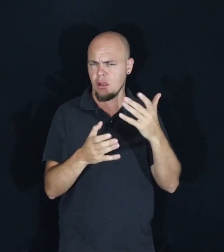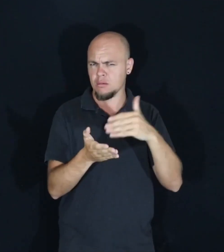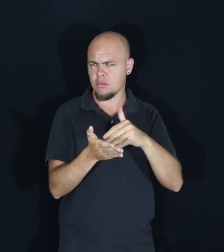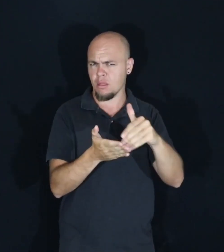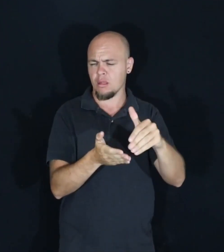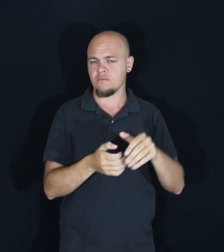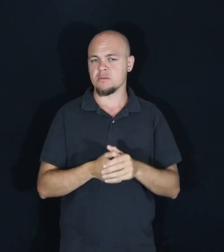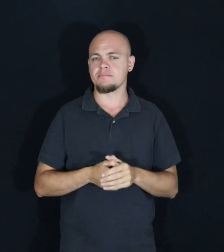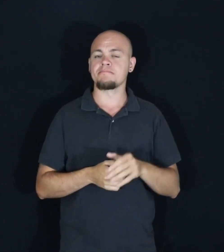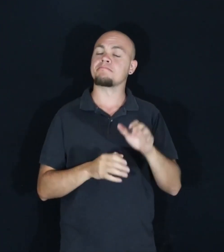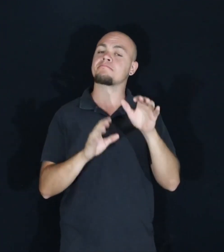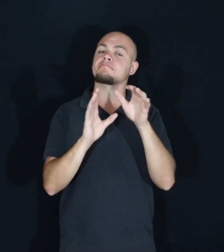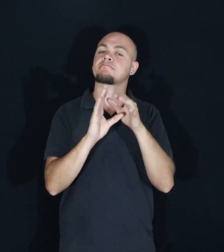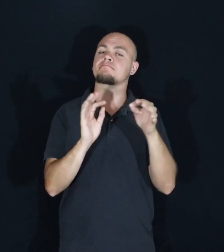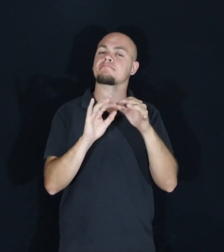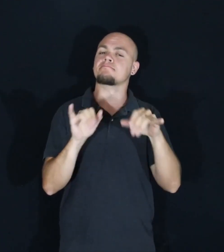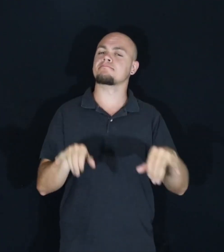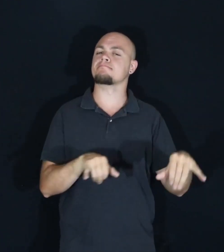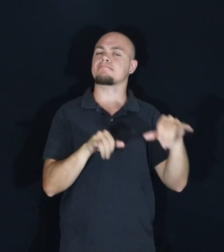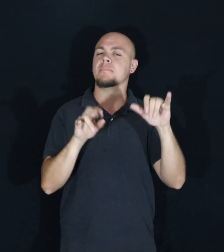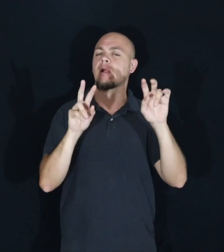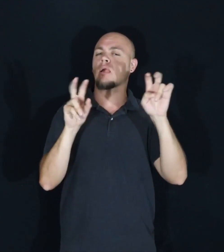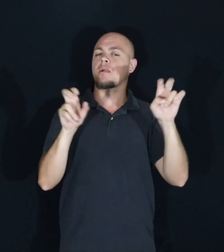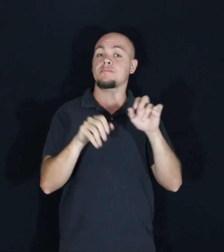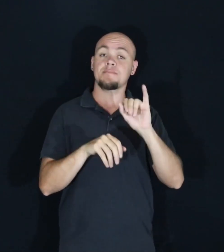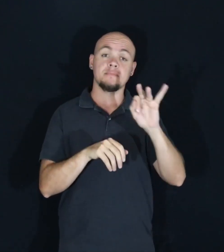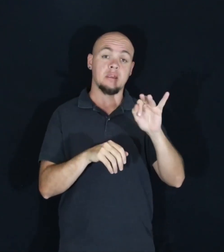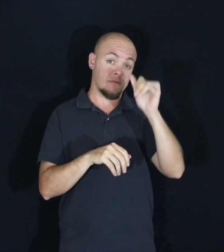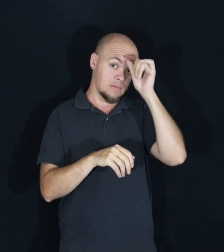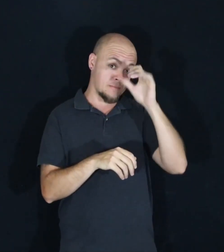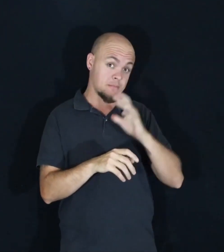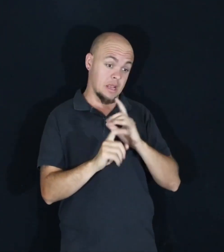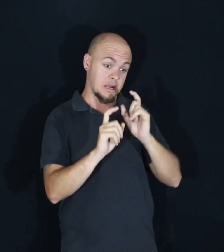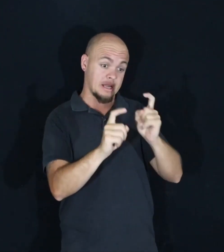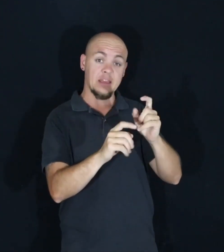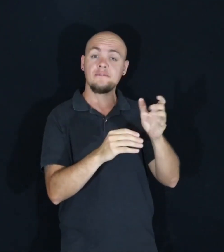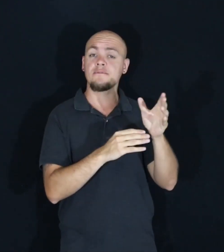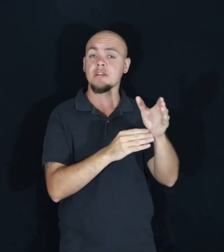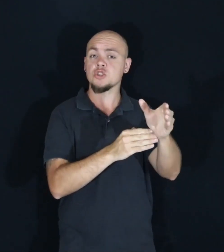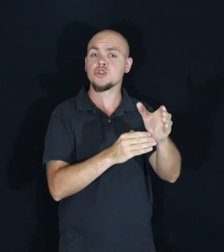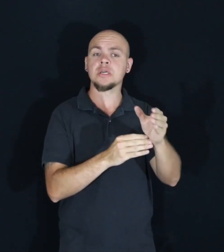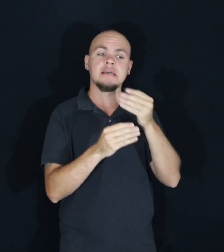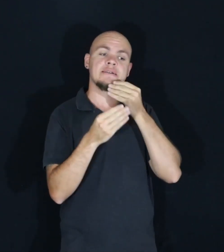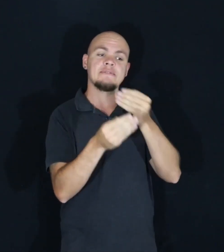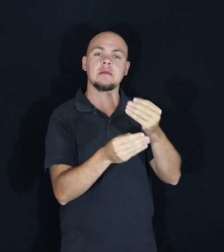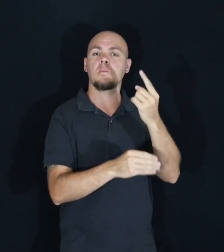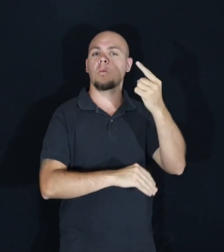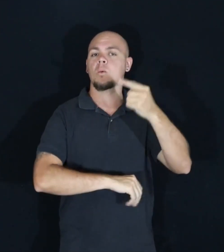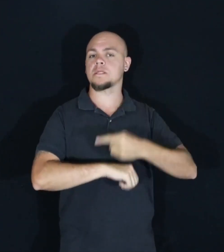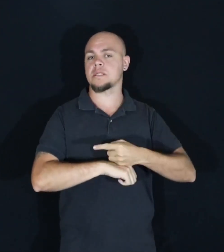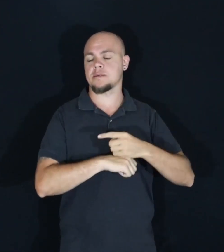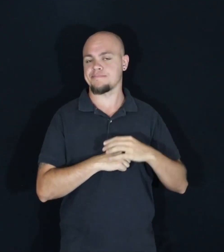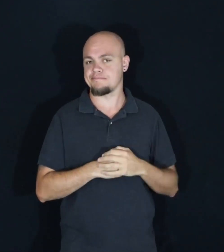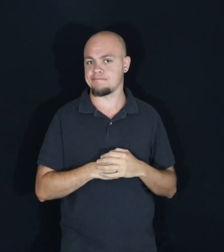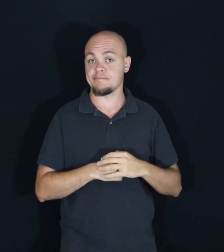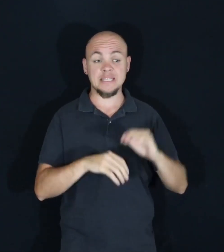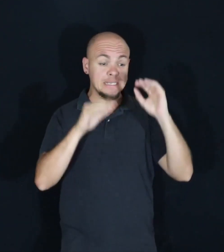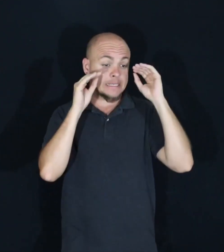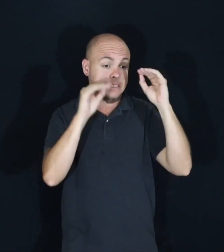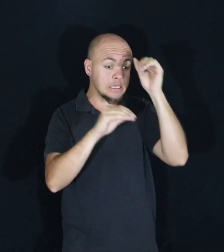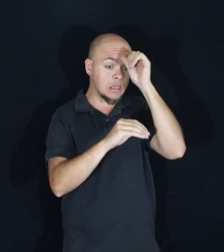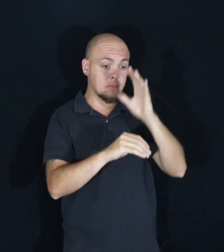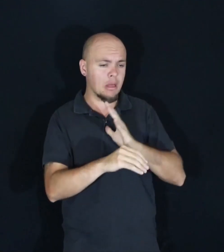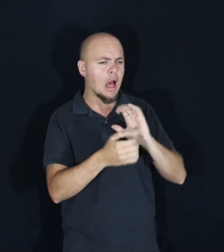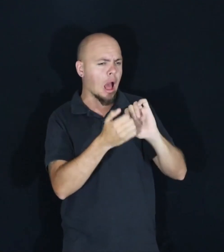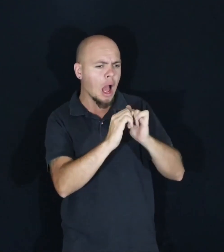It's like the saying goes, if you give a man a fish, you feed him for a day. If you teach a man to